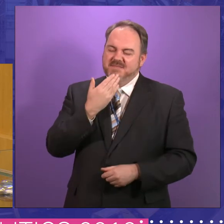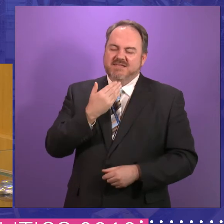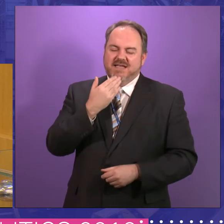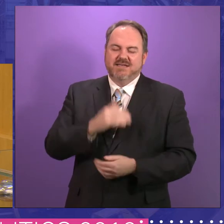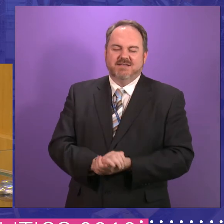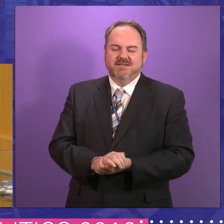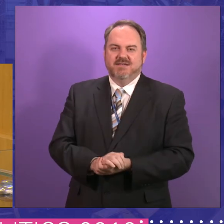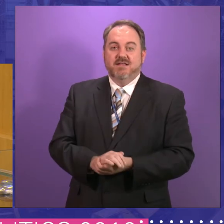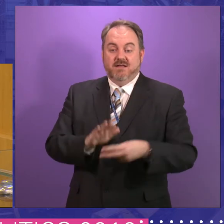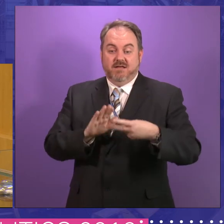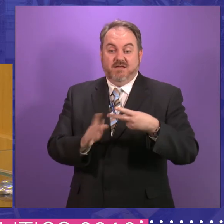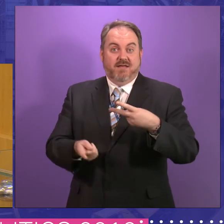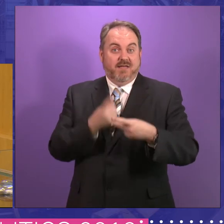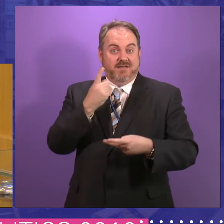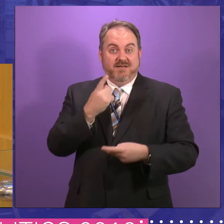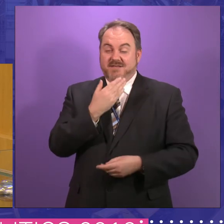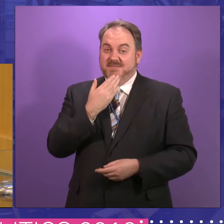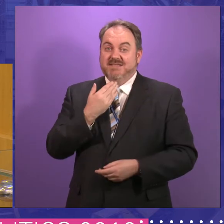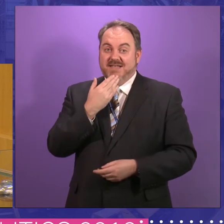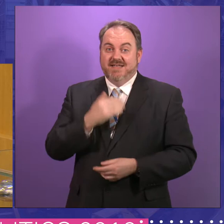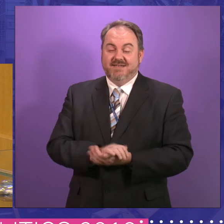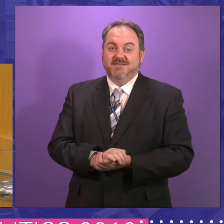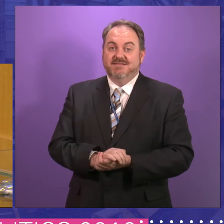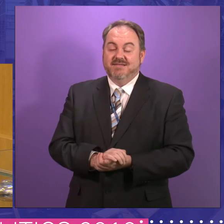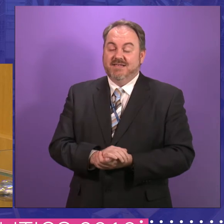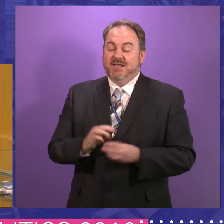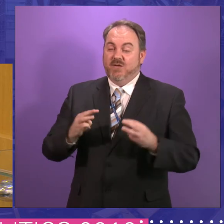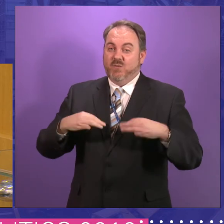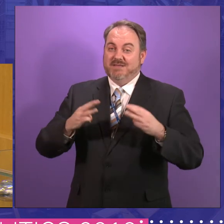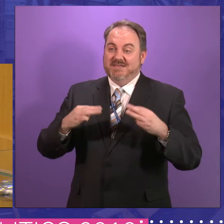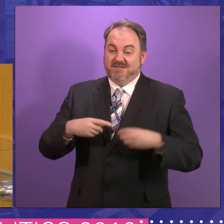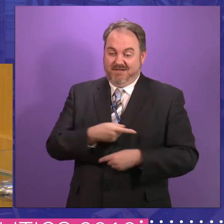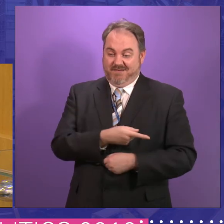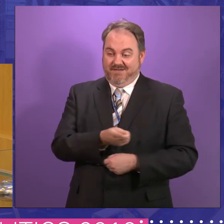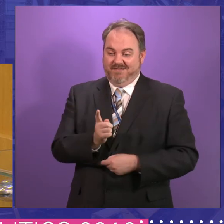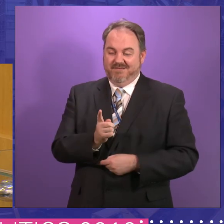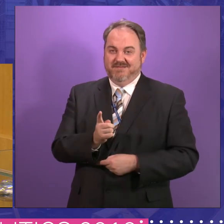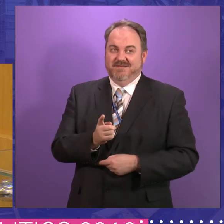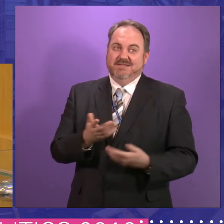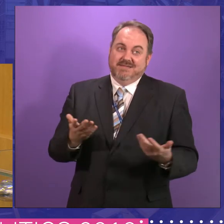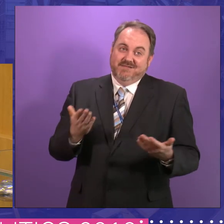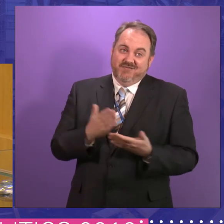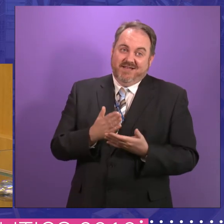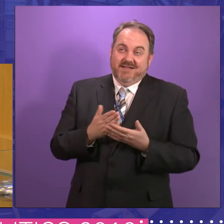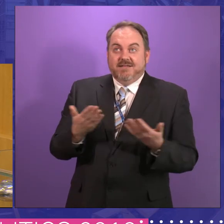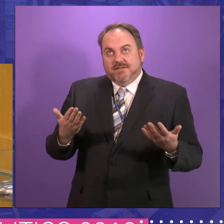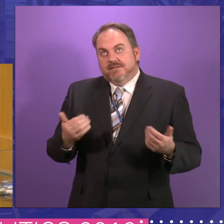But the other mistake was that Westminster, bless their cotton socks,